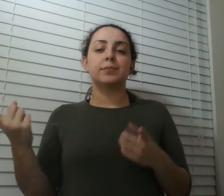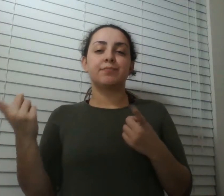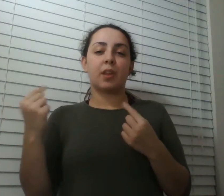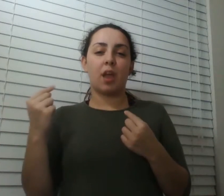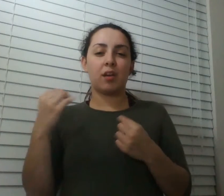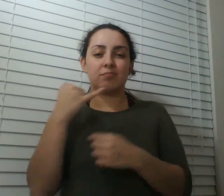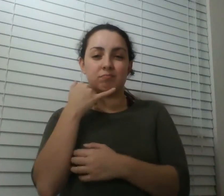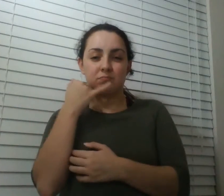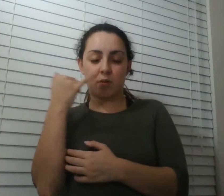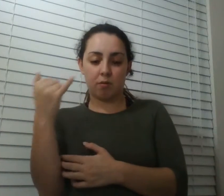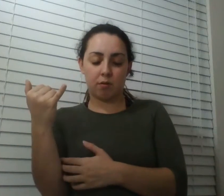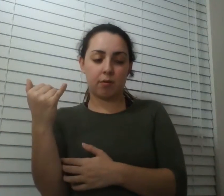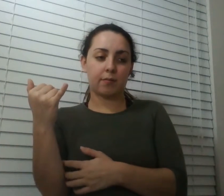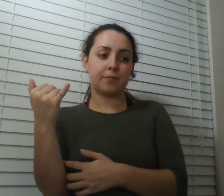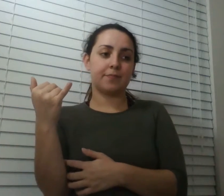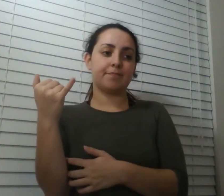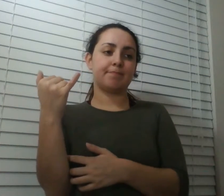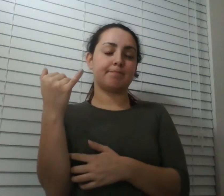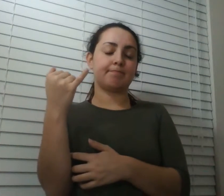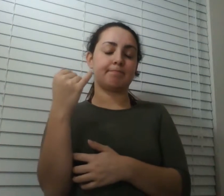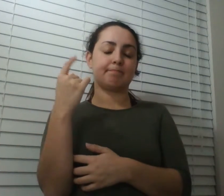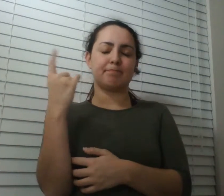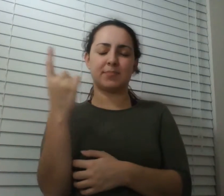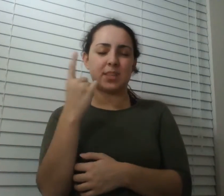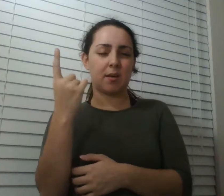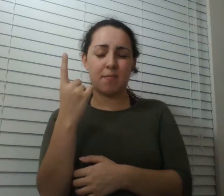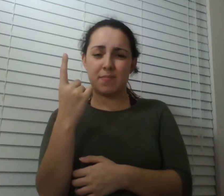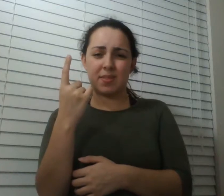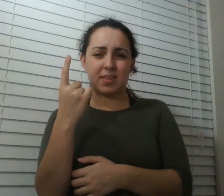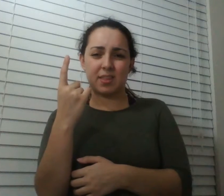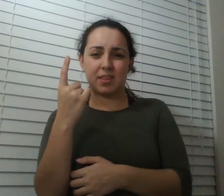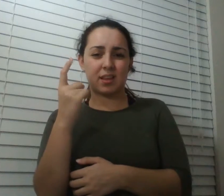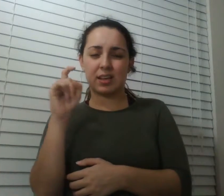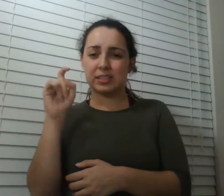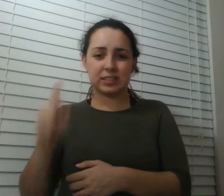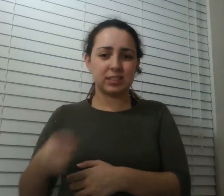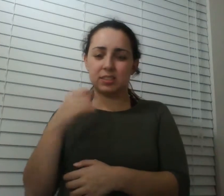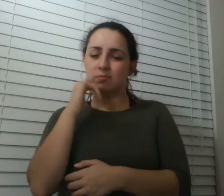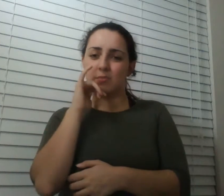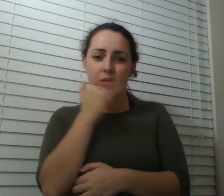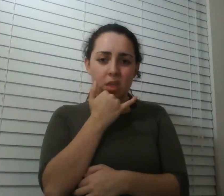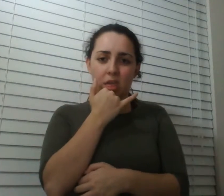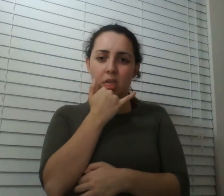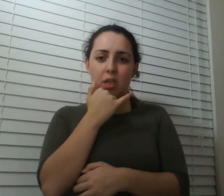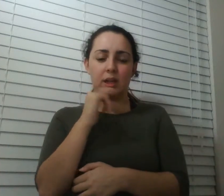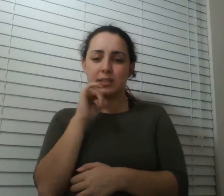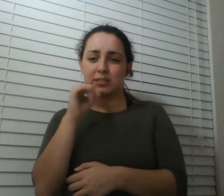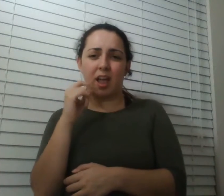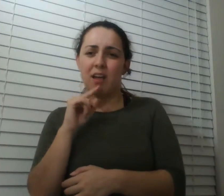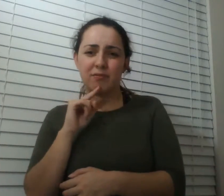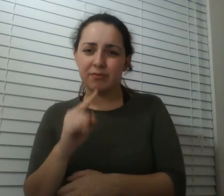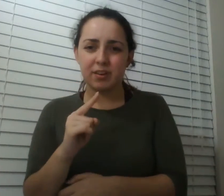moments something about this you know must be wrong it wasn't Dr. Lafarge she wasn't really killed it seemed